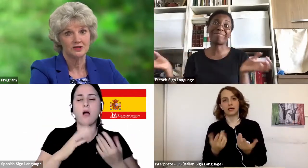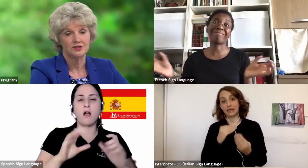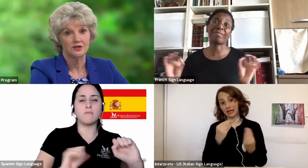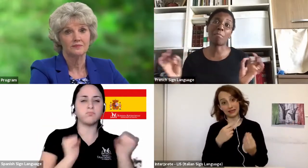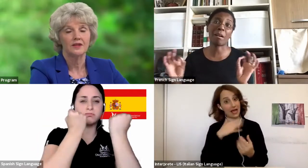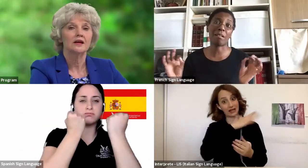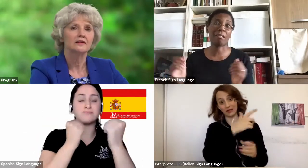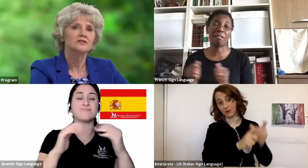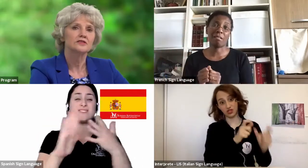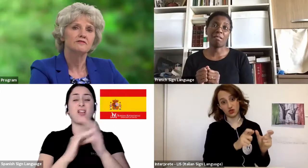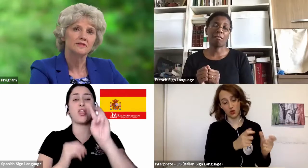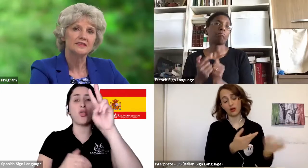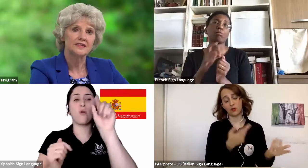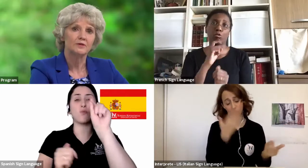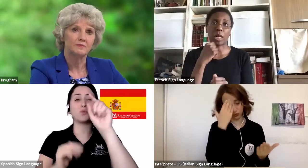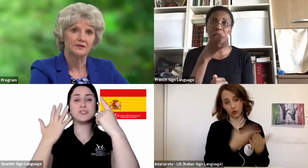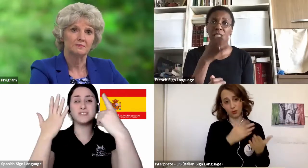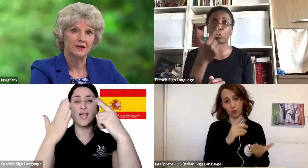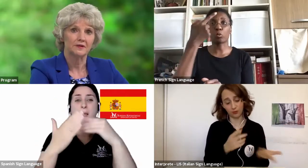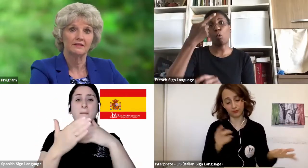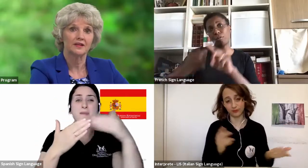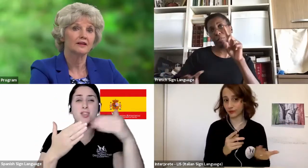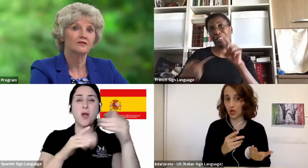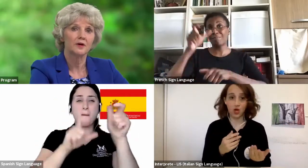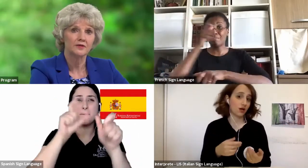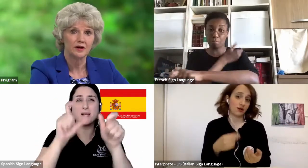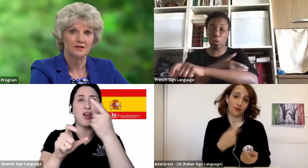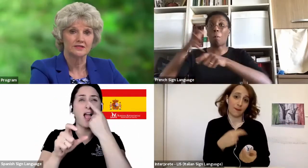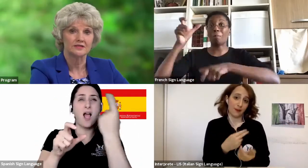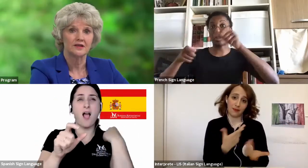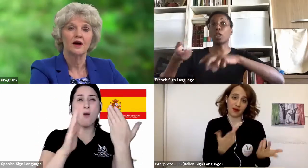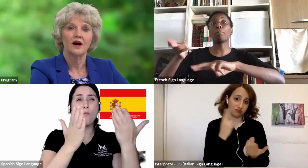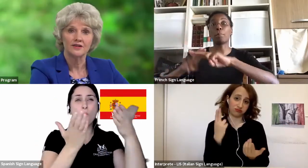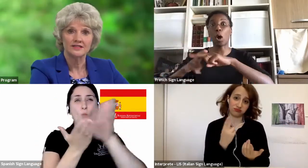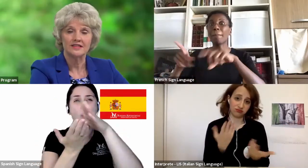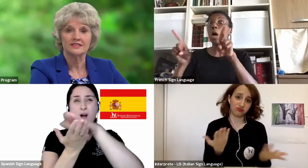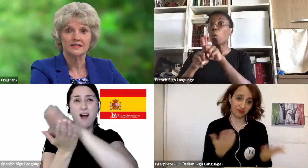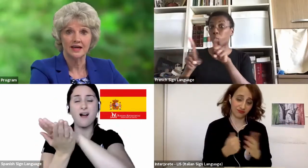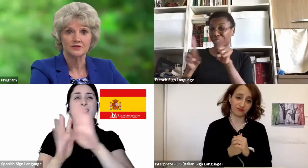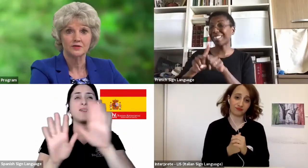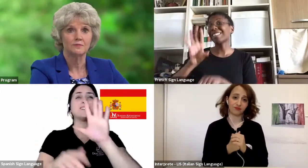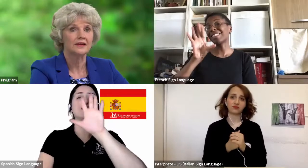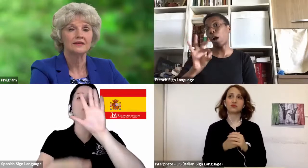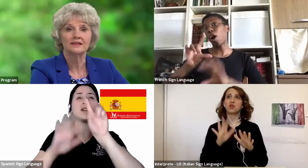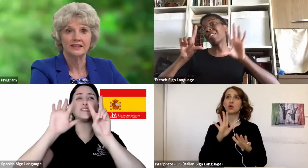this past year, close to 57 million people have died from other causes, heart disease and cancer being the leading